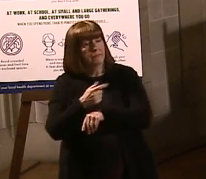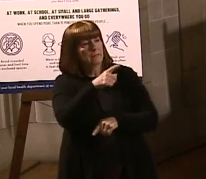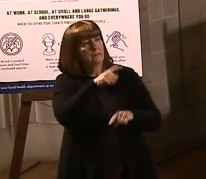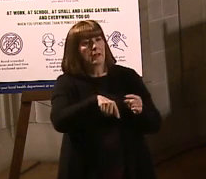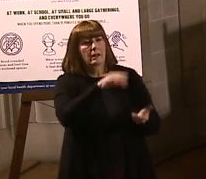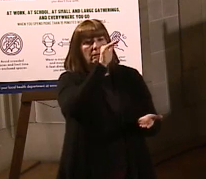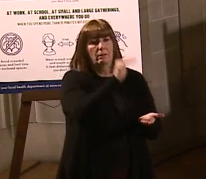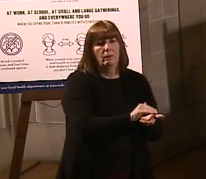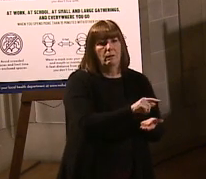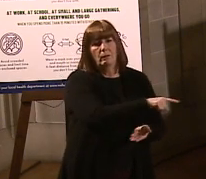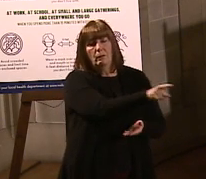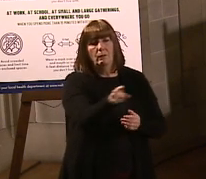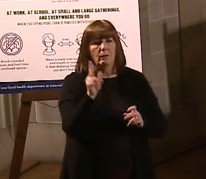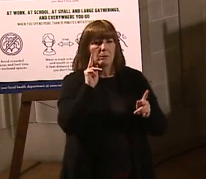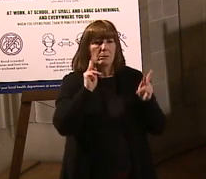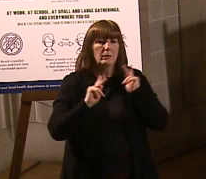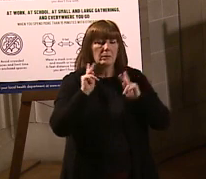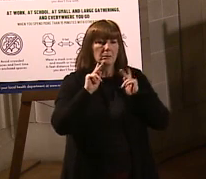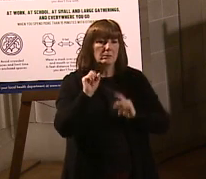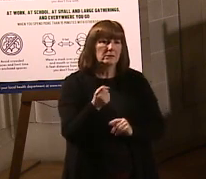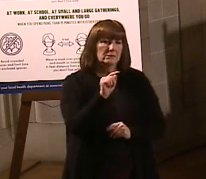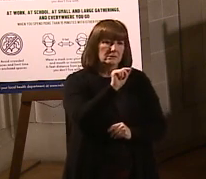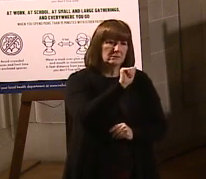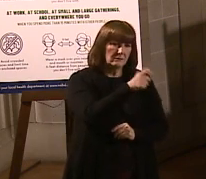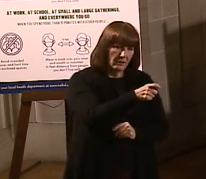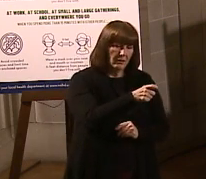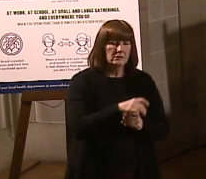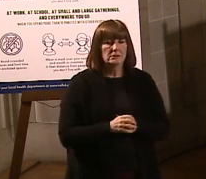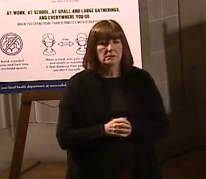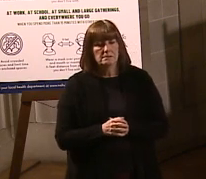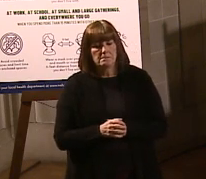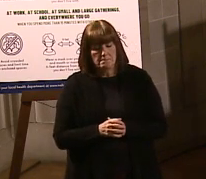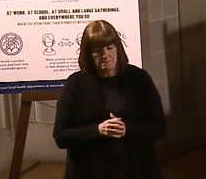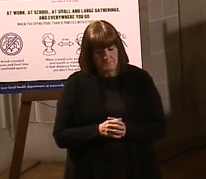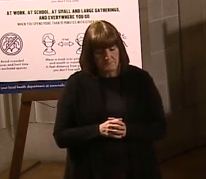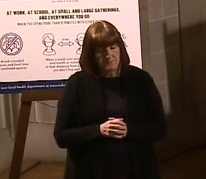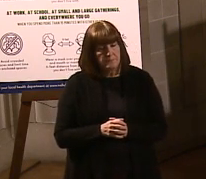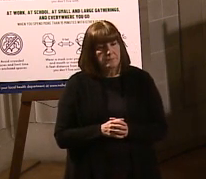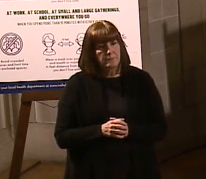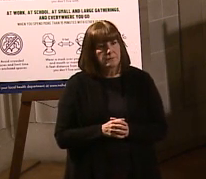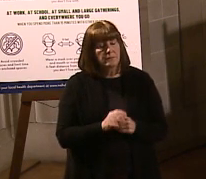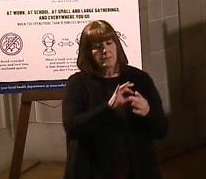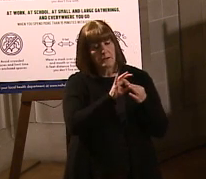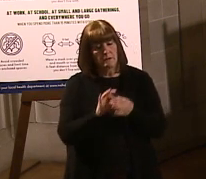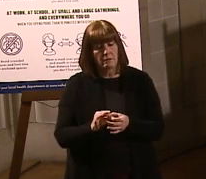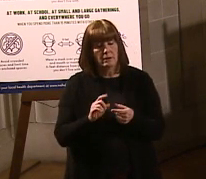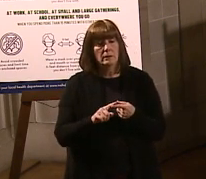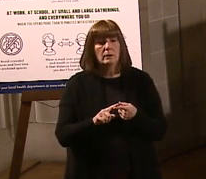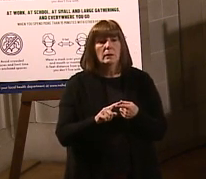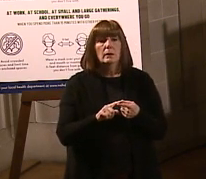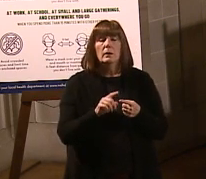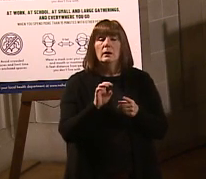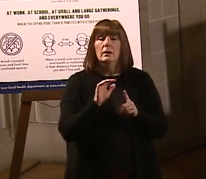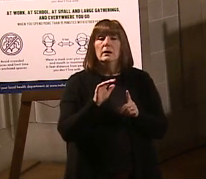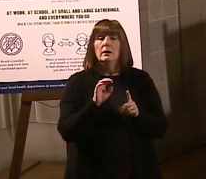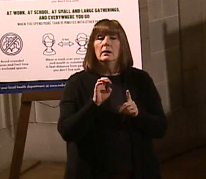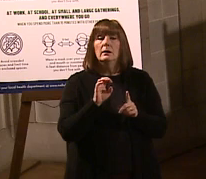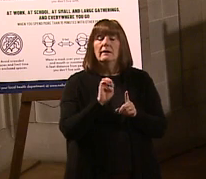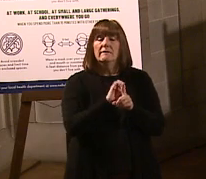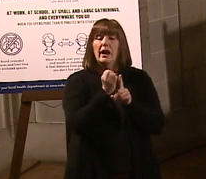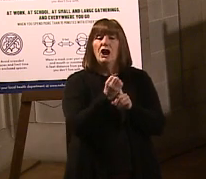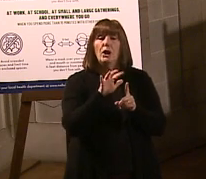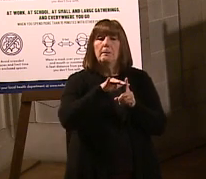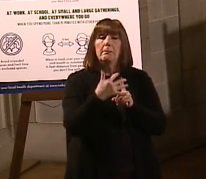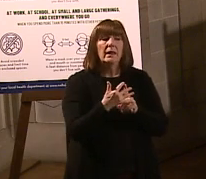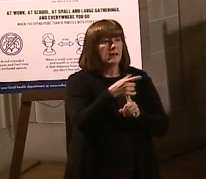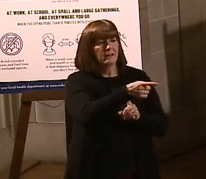everybody else's property taxes by the property taxes that would have been collected from the Keystone Pipeline. With regard to the environmental issues, this was going to be the safest